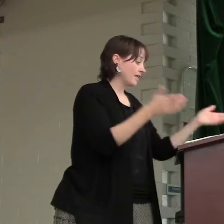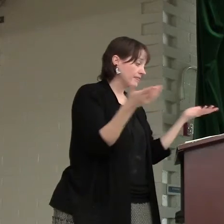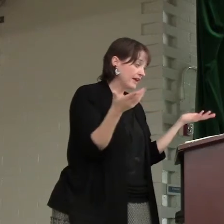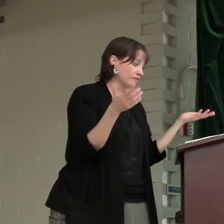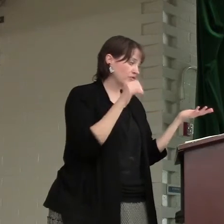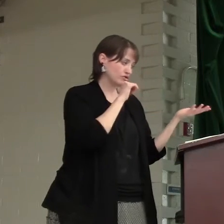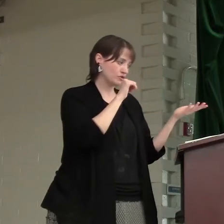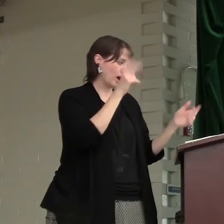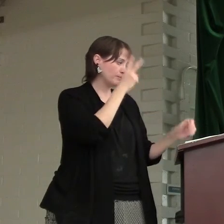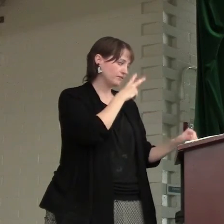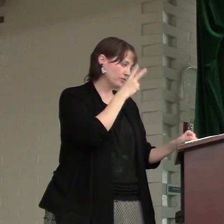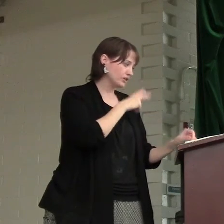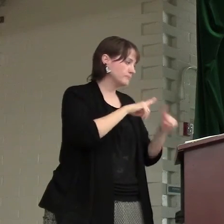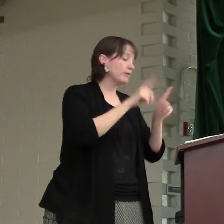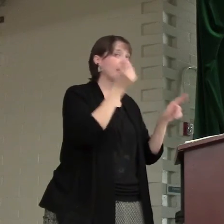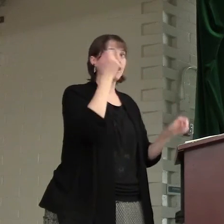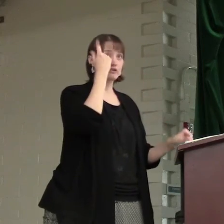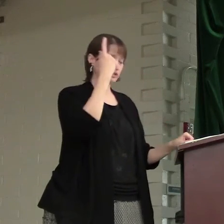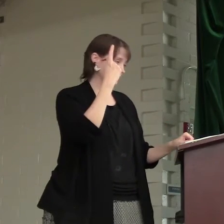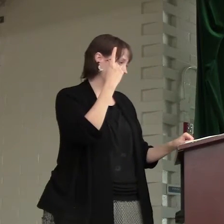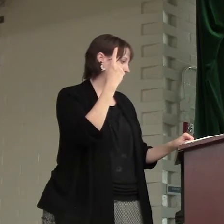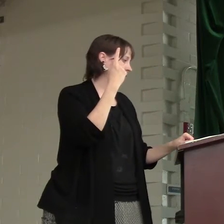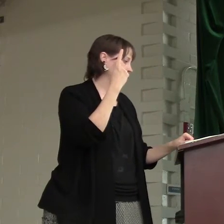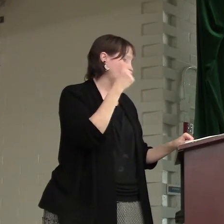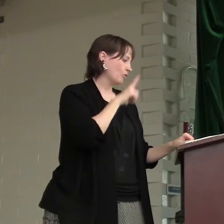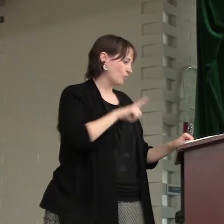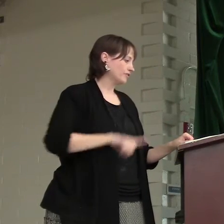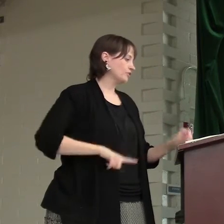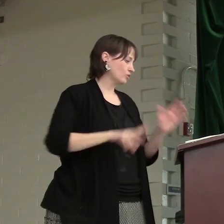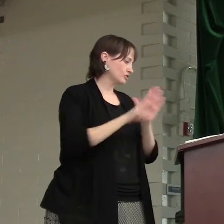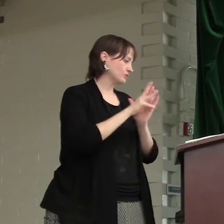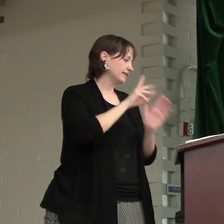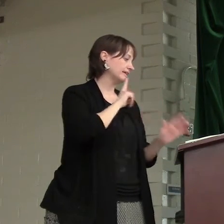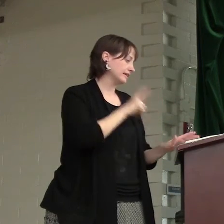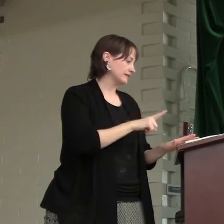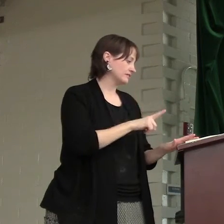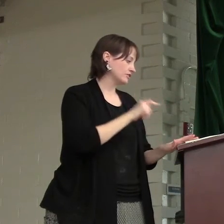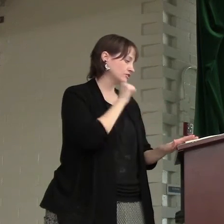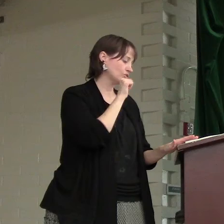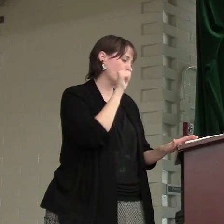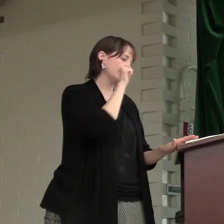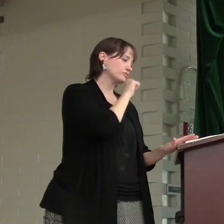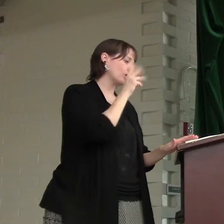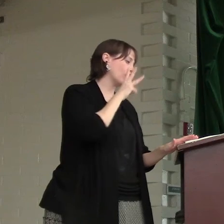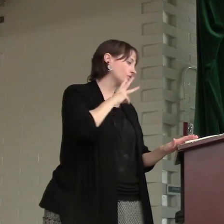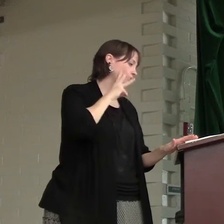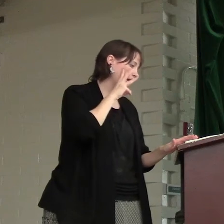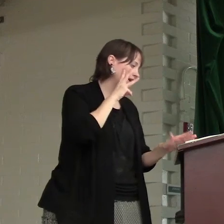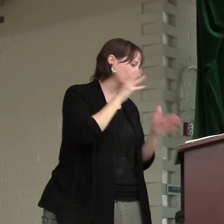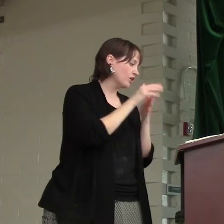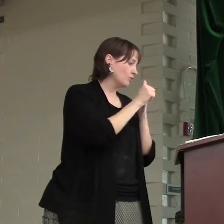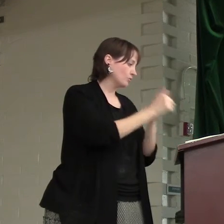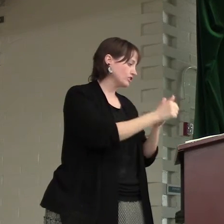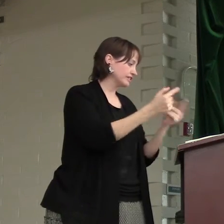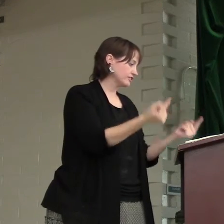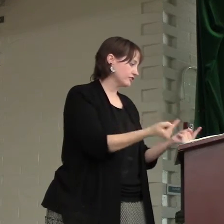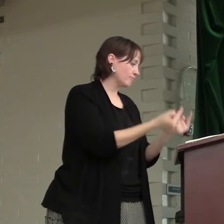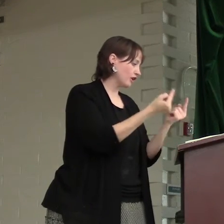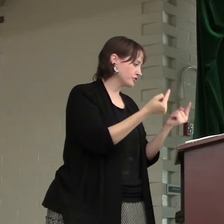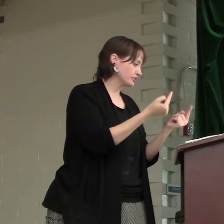Therefore, do not be foolish, but understand what the Lord's will is. Do not get drunk on wine, which leads to debauchery.